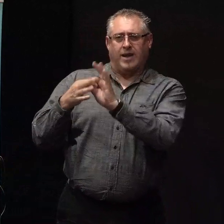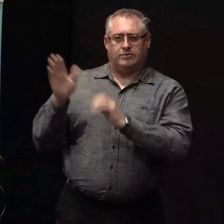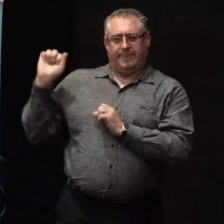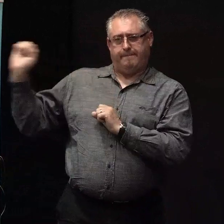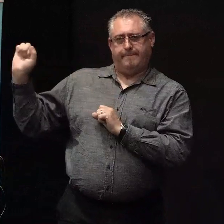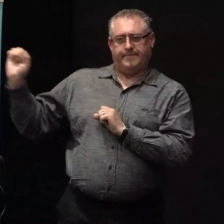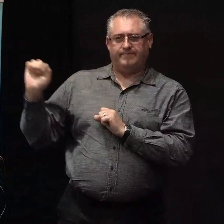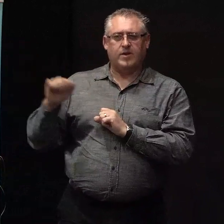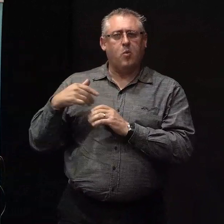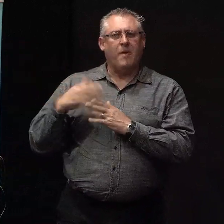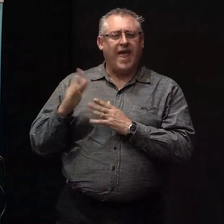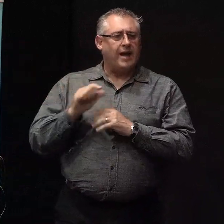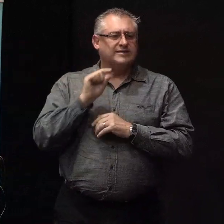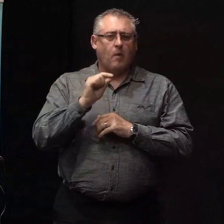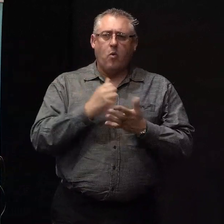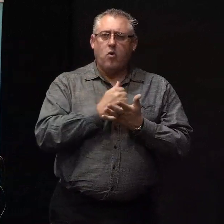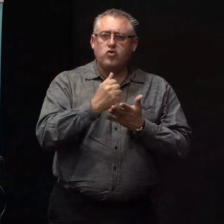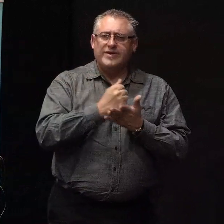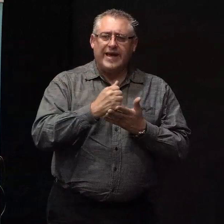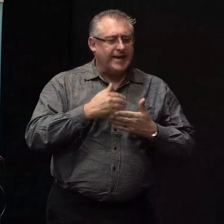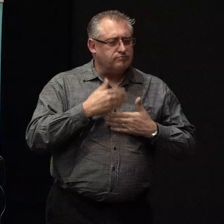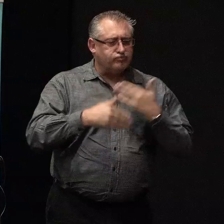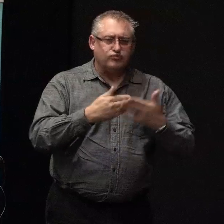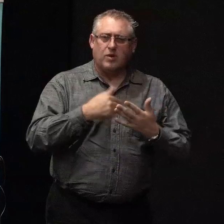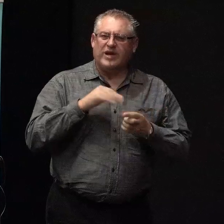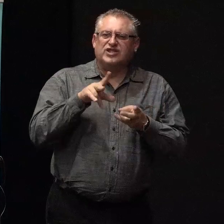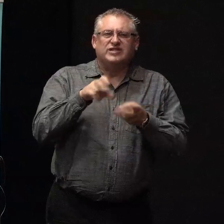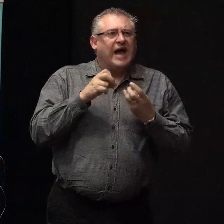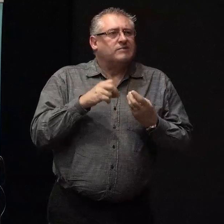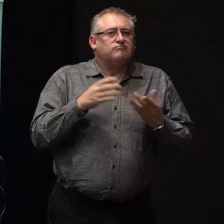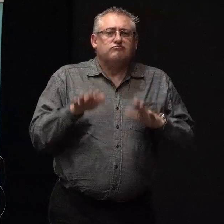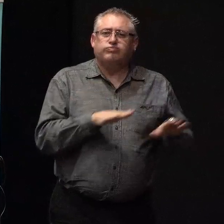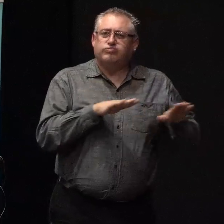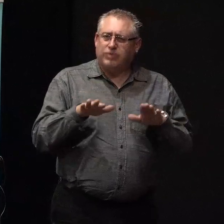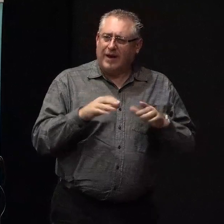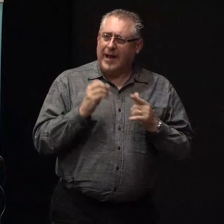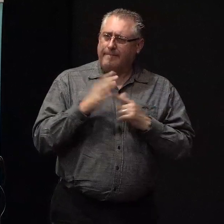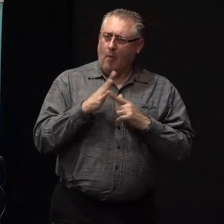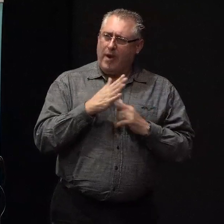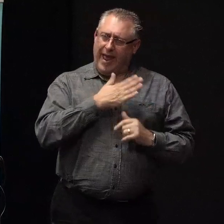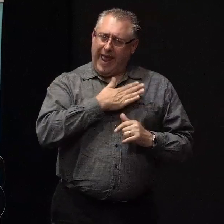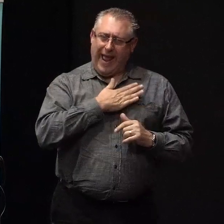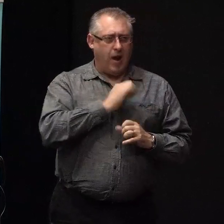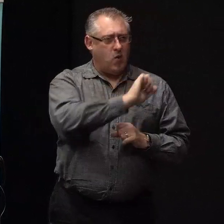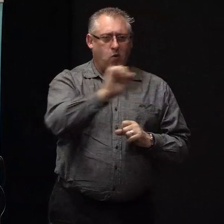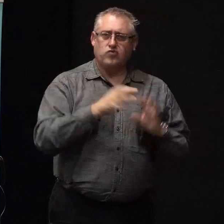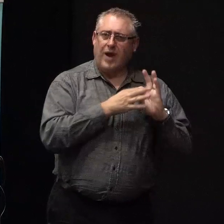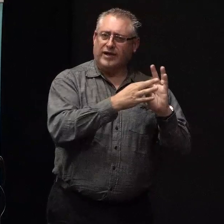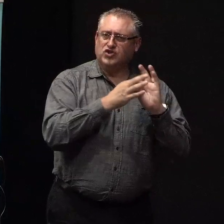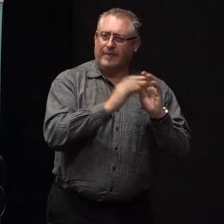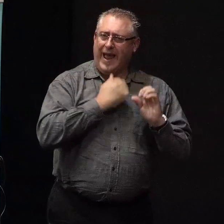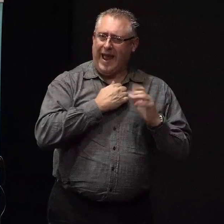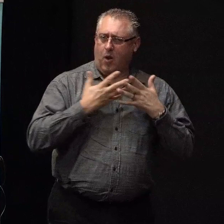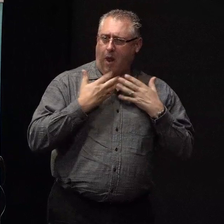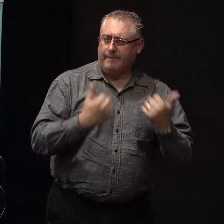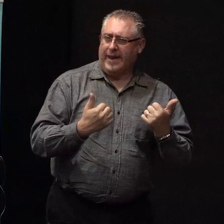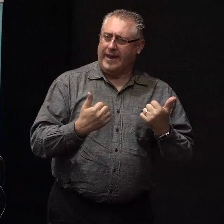and without those little routines in our lives that we take for granted, that, you know, those things are really important to our relationships and to our well-being. But sometimes we don't realise it,